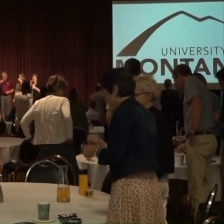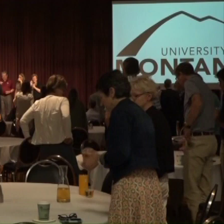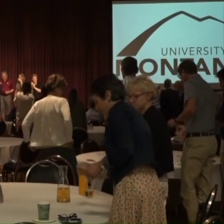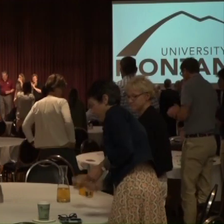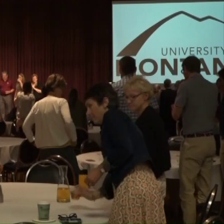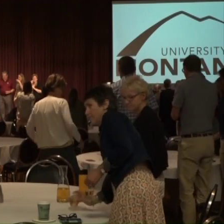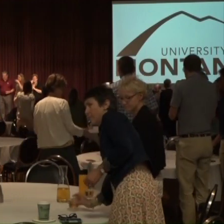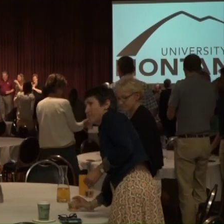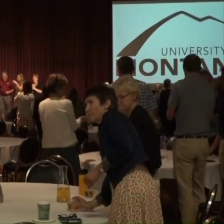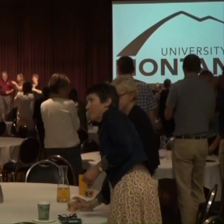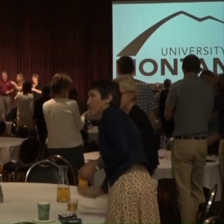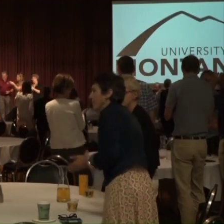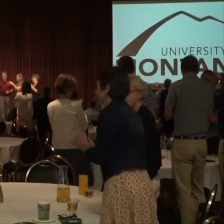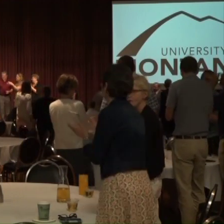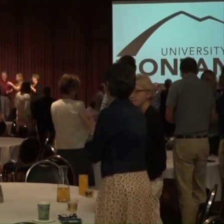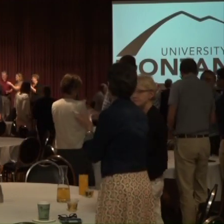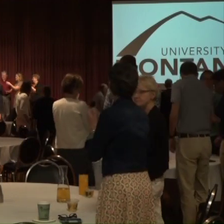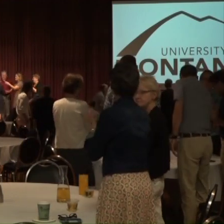Cheers